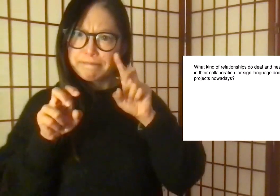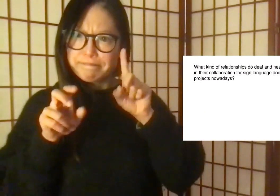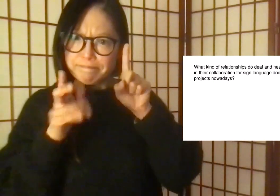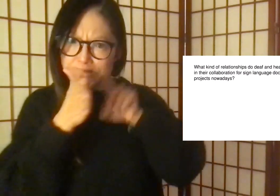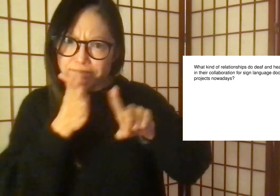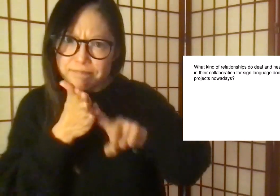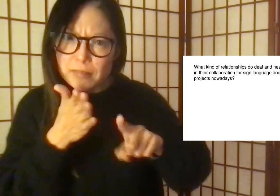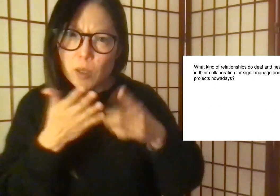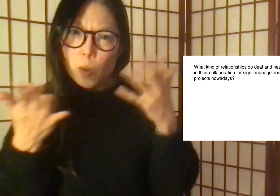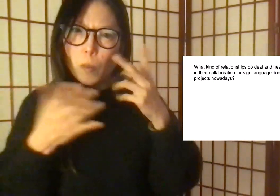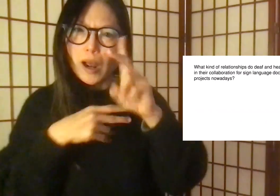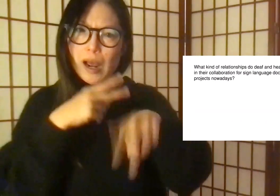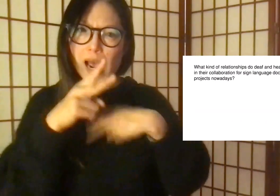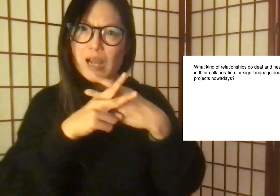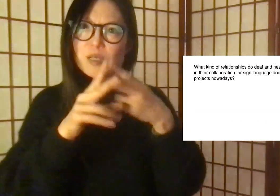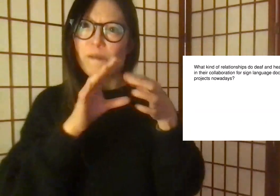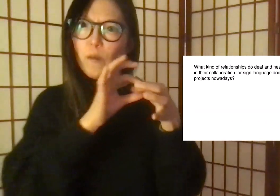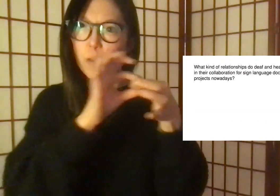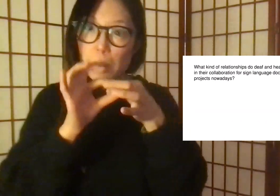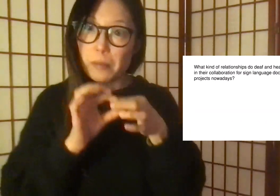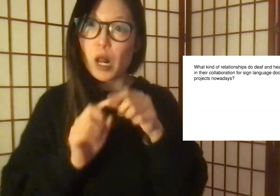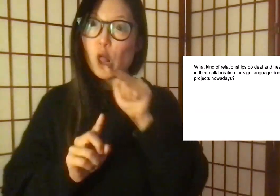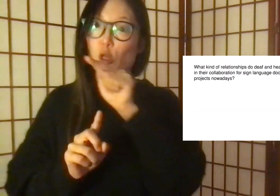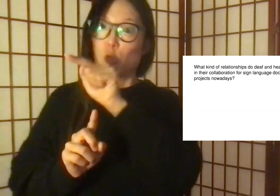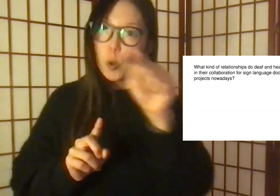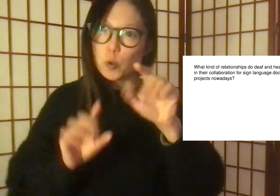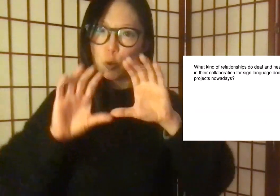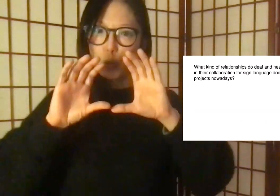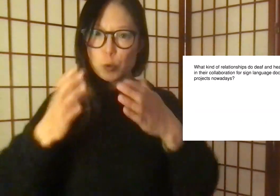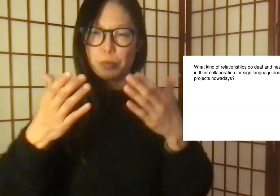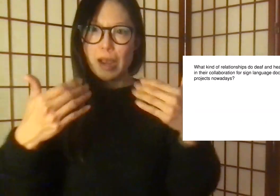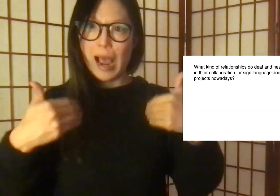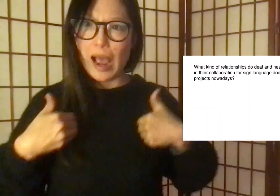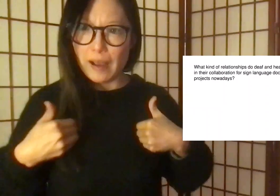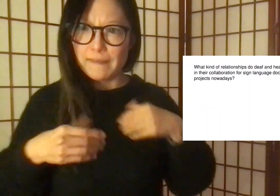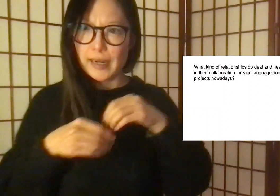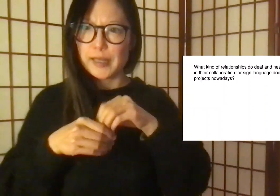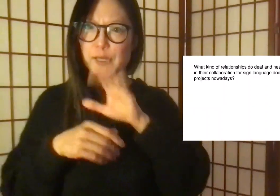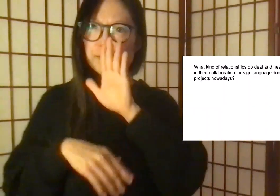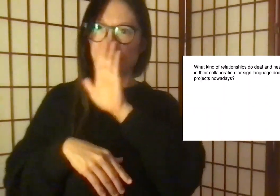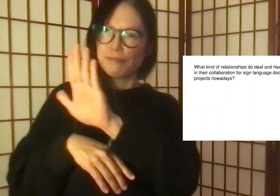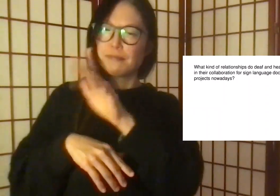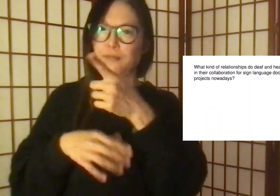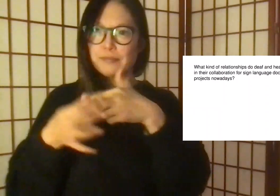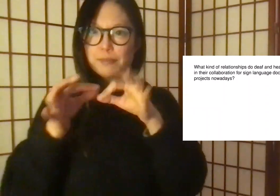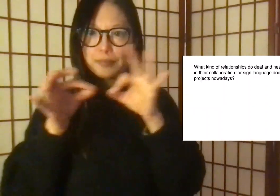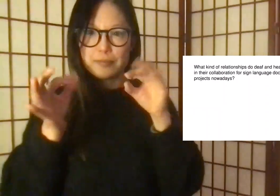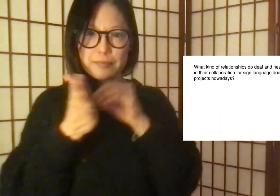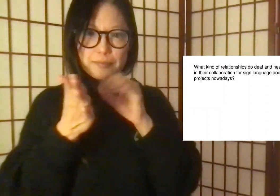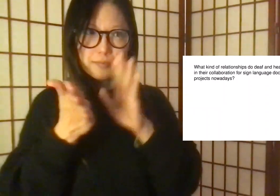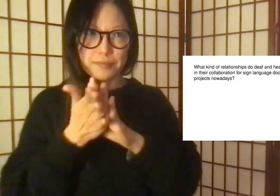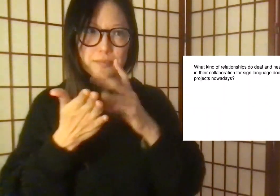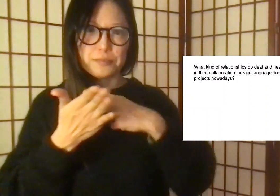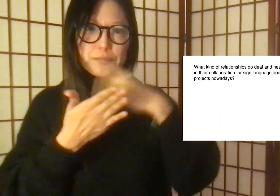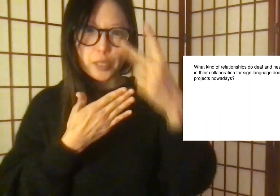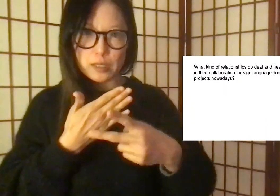This panel will investigate the types of relationships those groups have